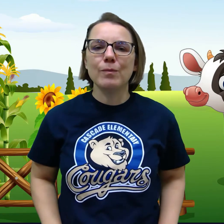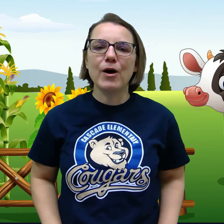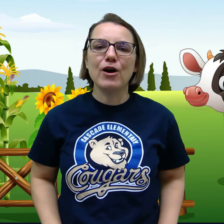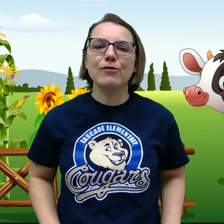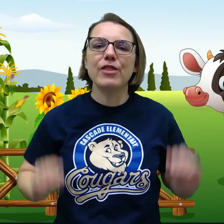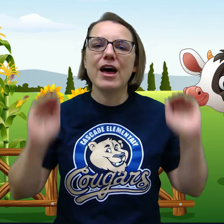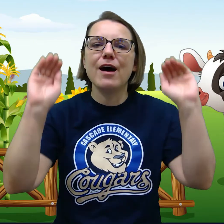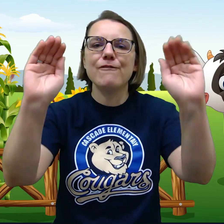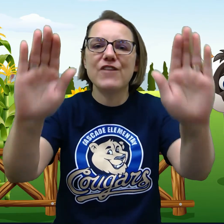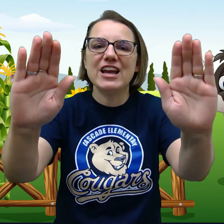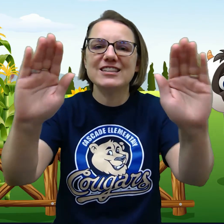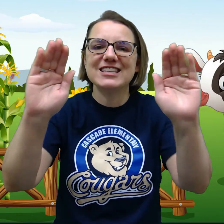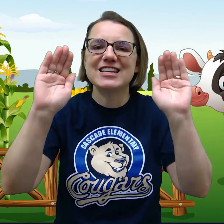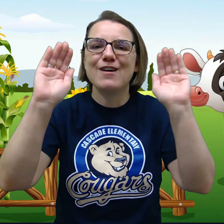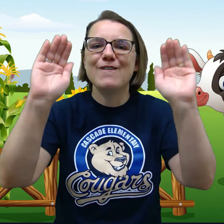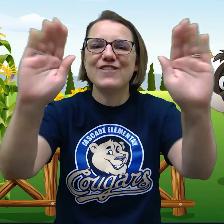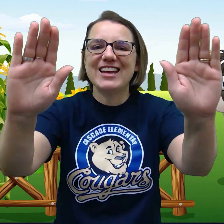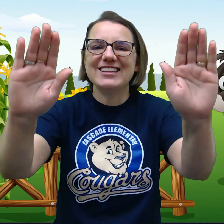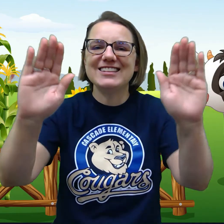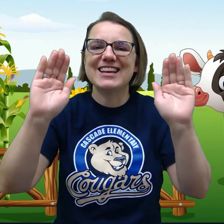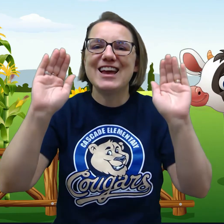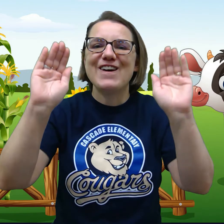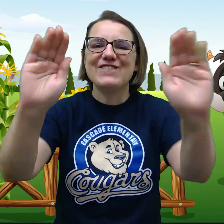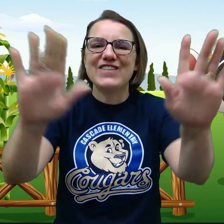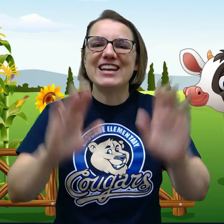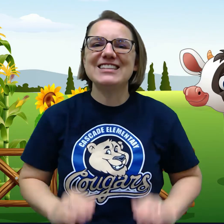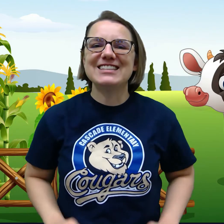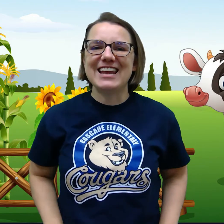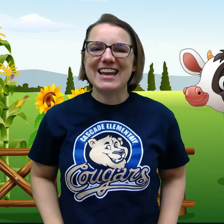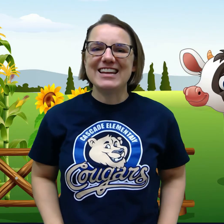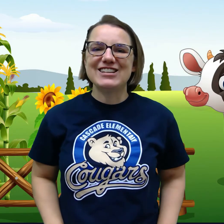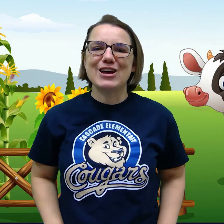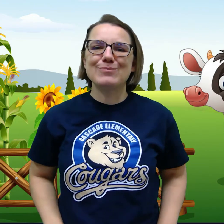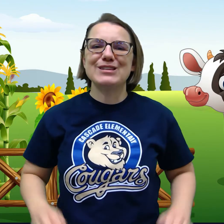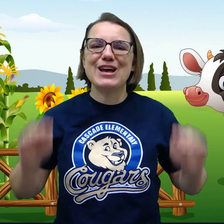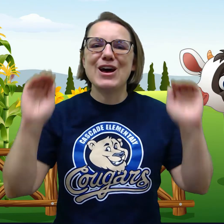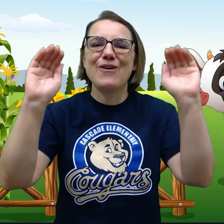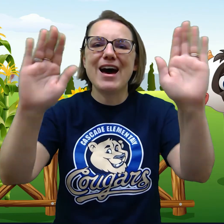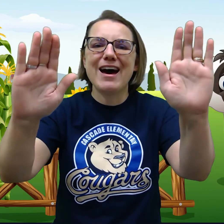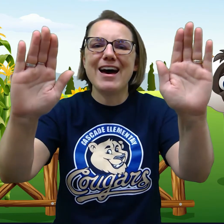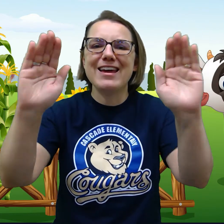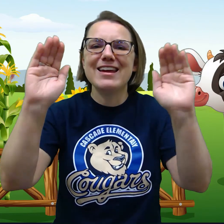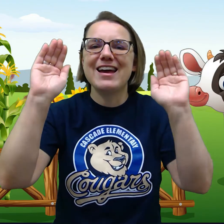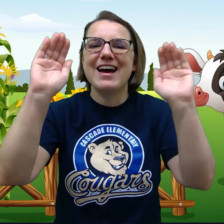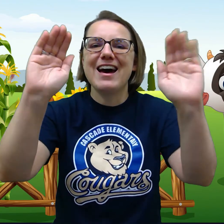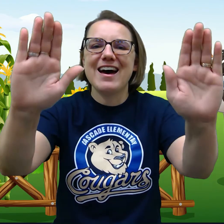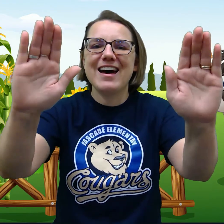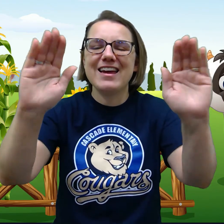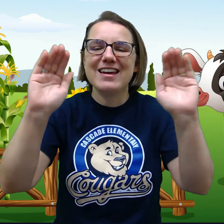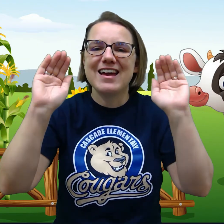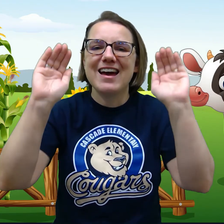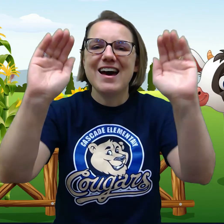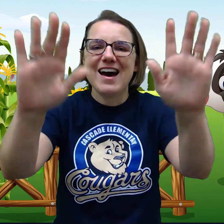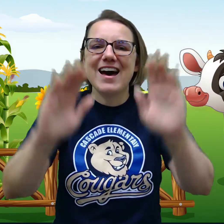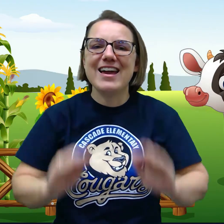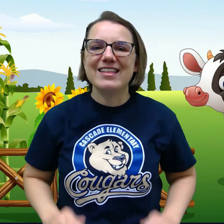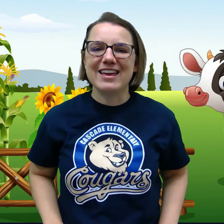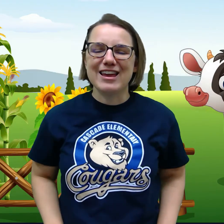over the fence, fence, fence. They jumped so high, high, high, they